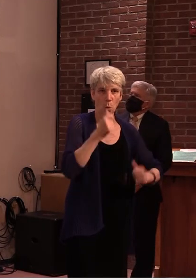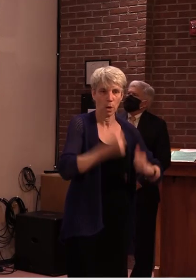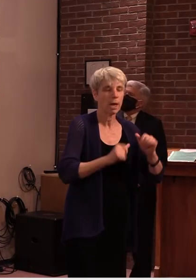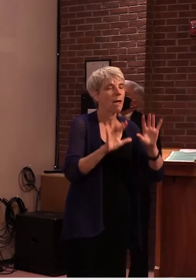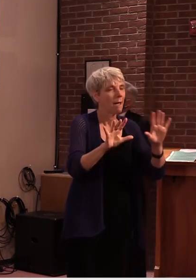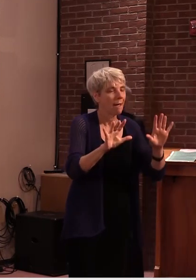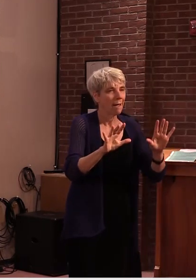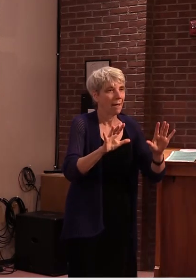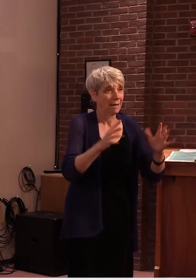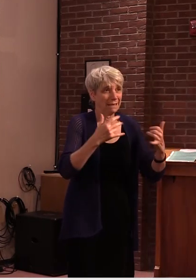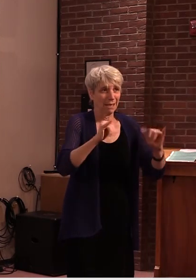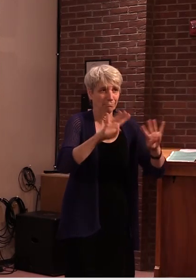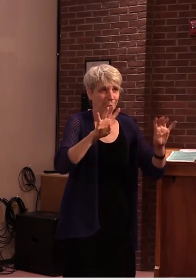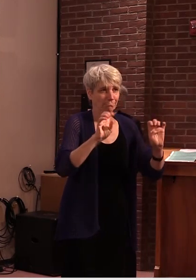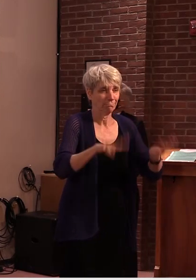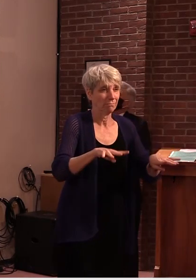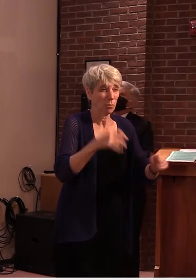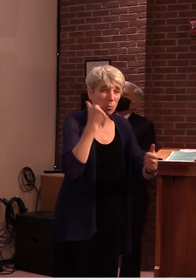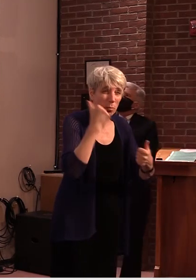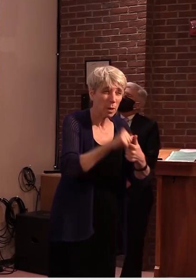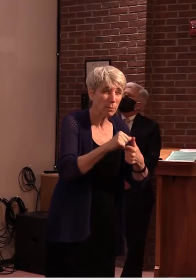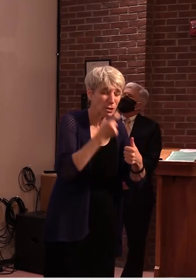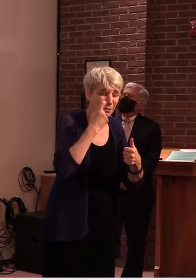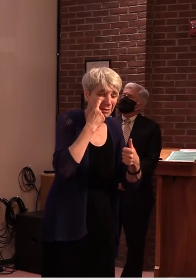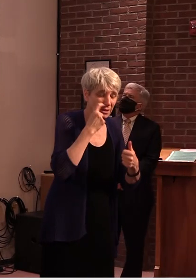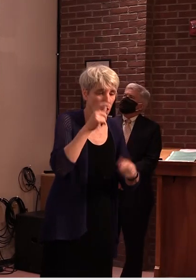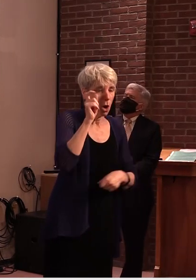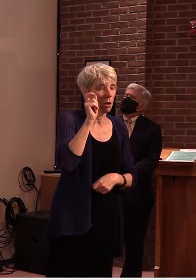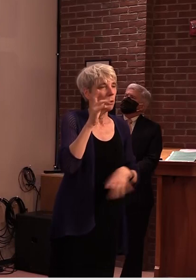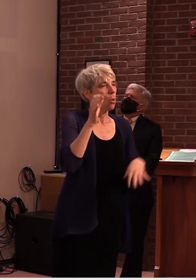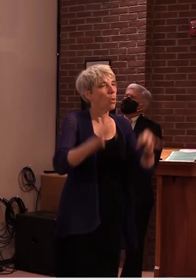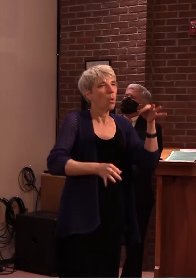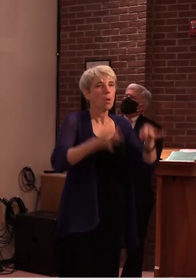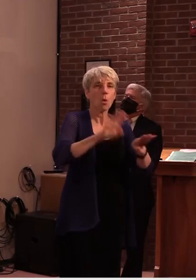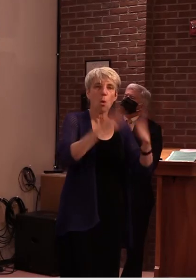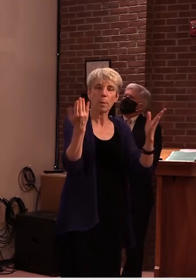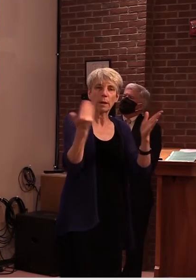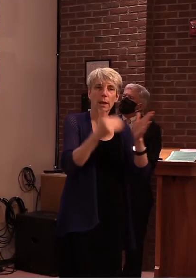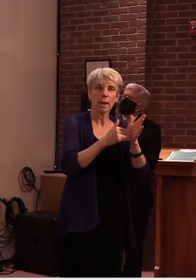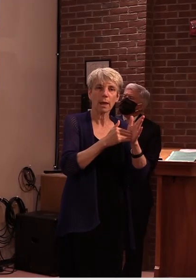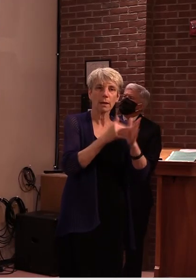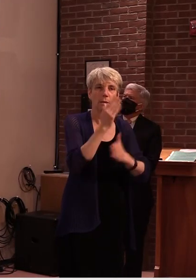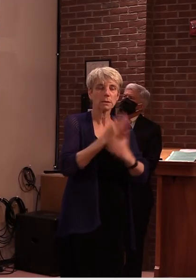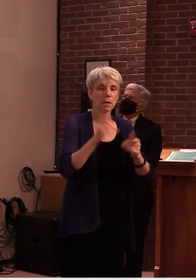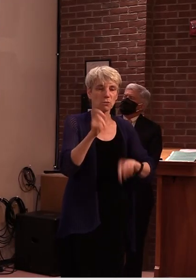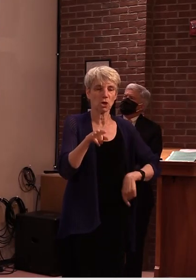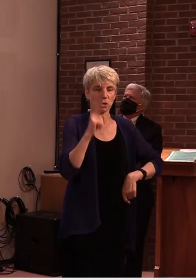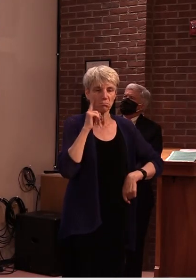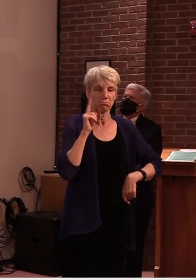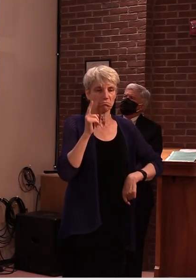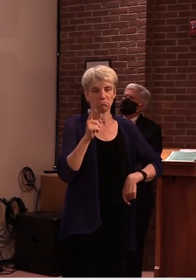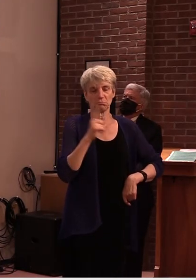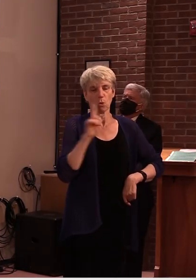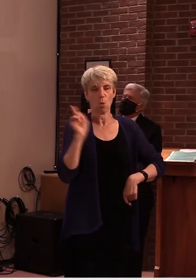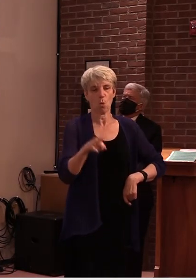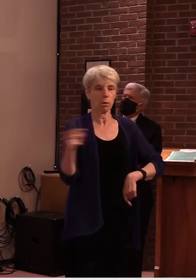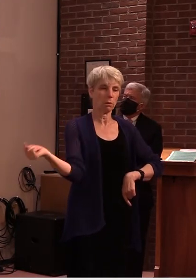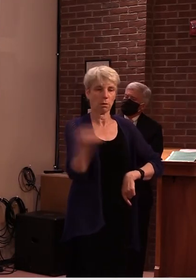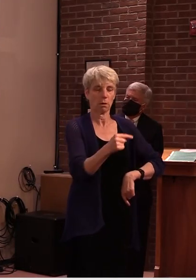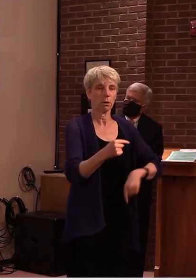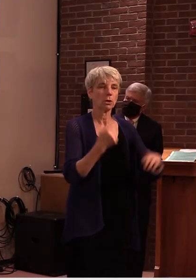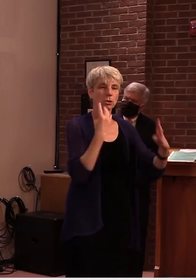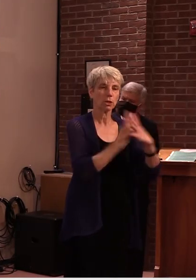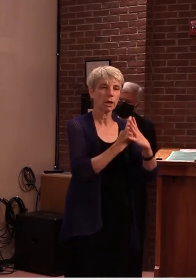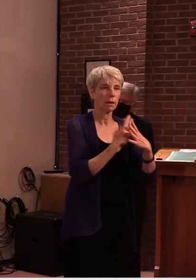now with the courts opening up um we're testing our facilities uh marvel valley is being mass tested today